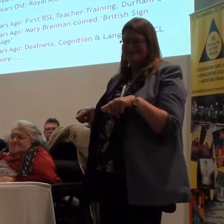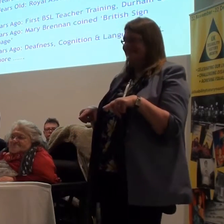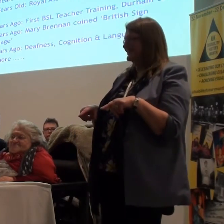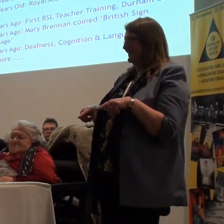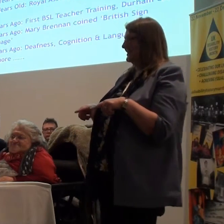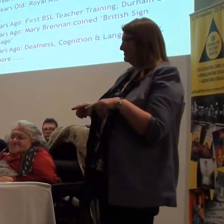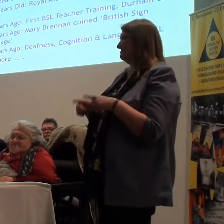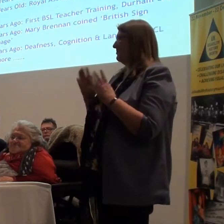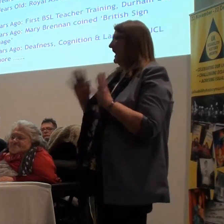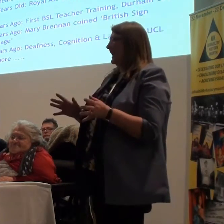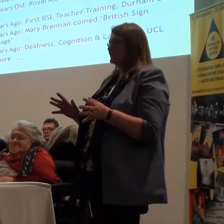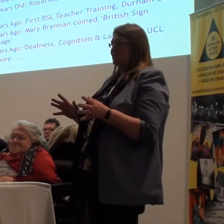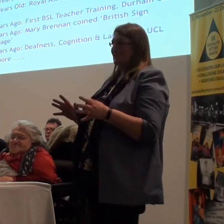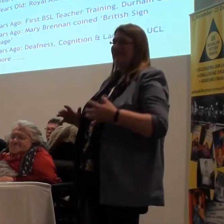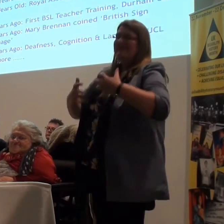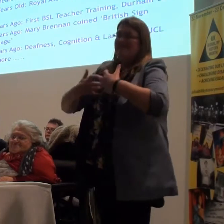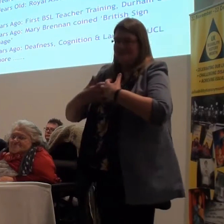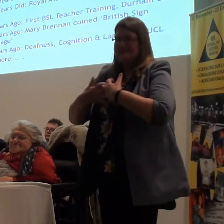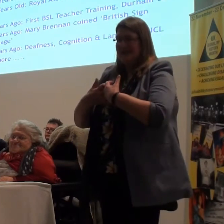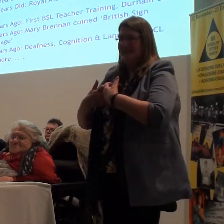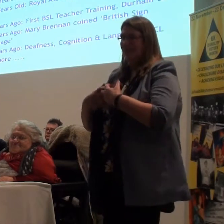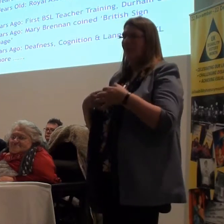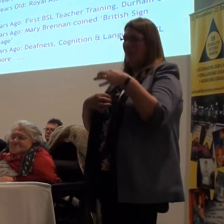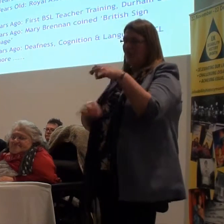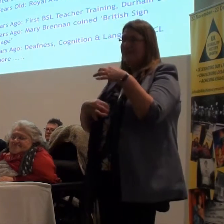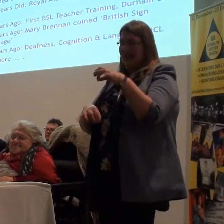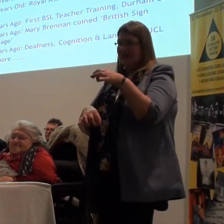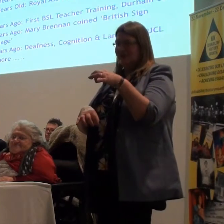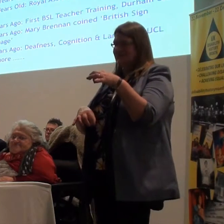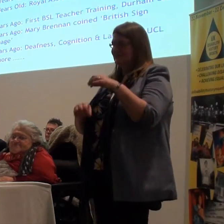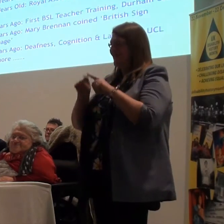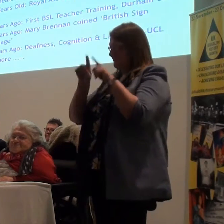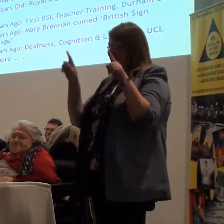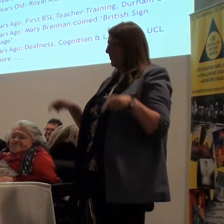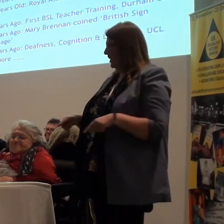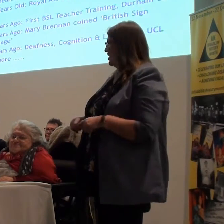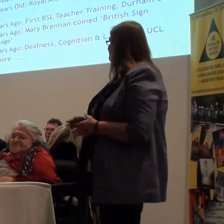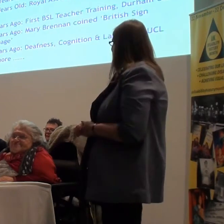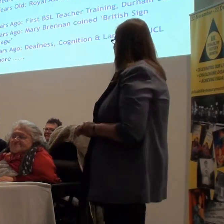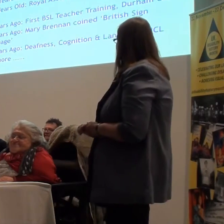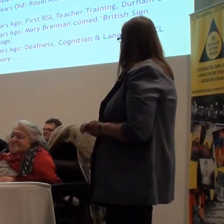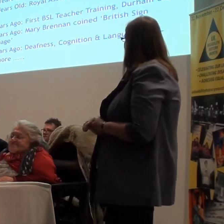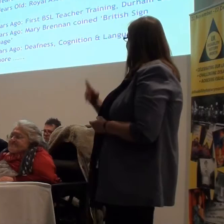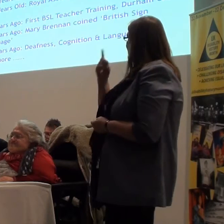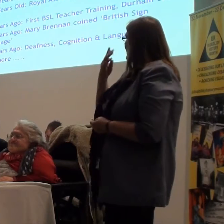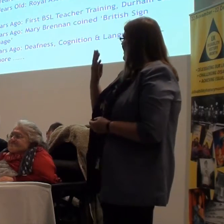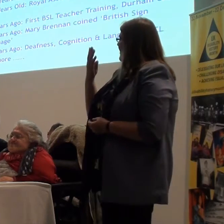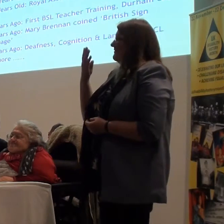And how it was like. Or classed as a foreign language as well. And how that fitted in. To the qualification and